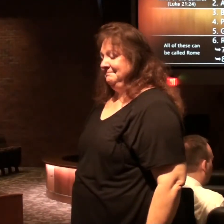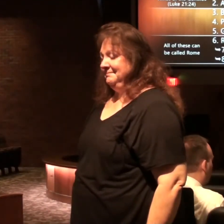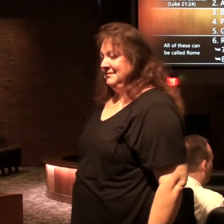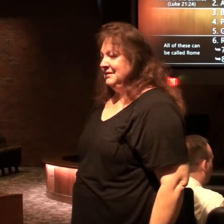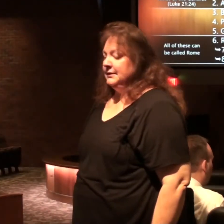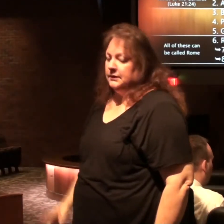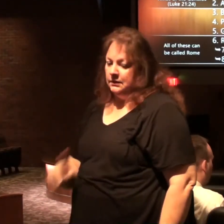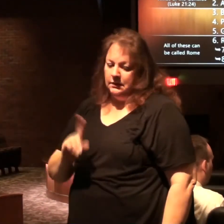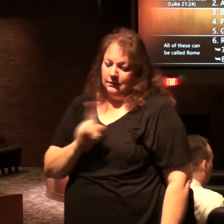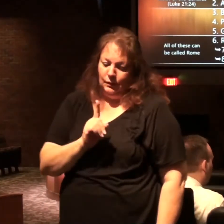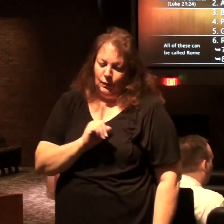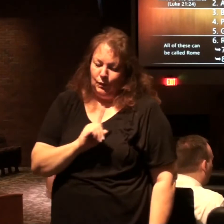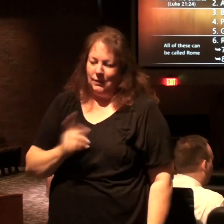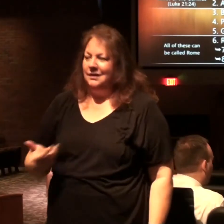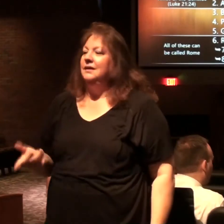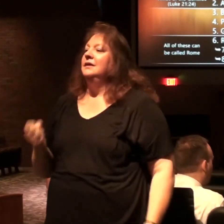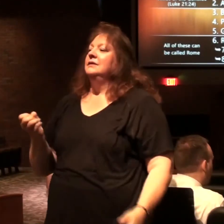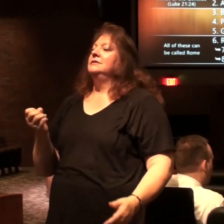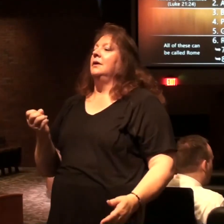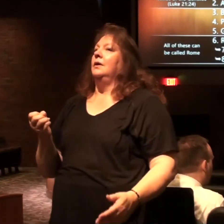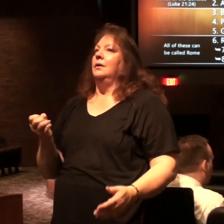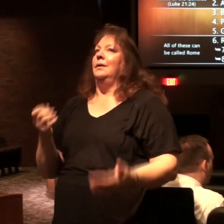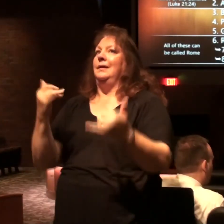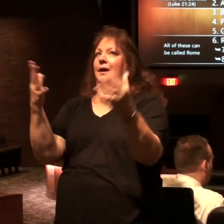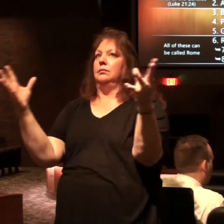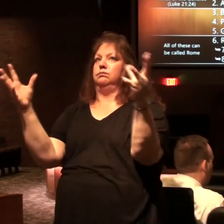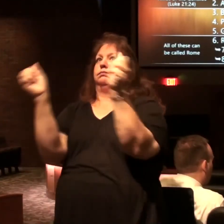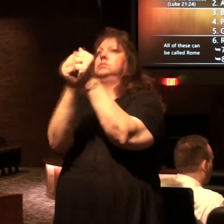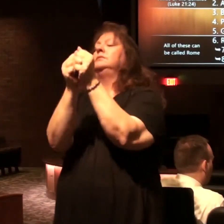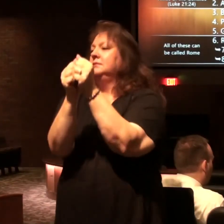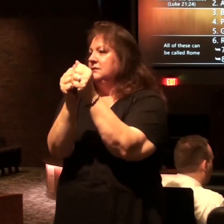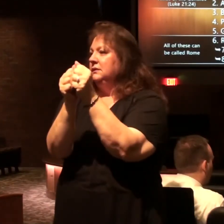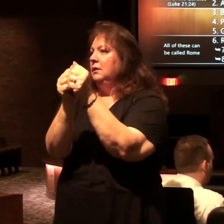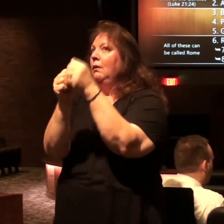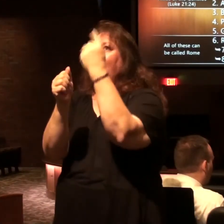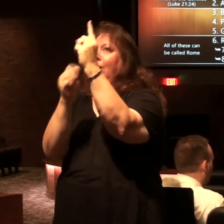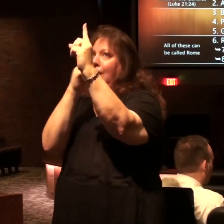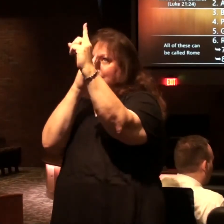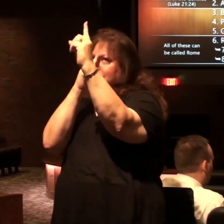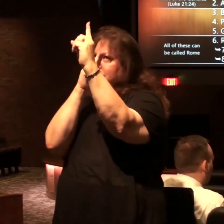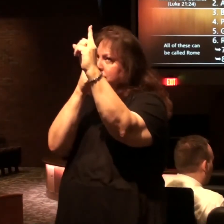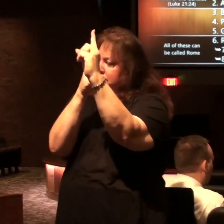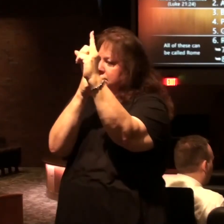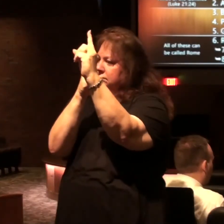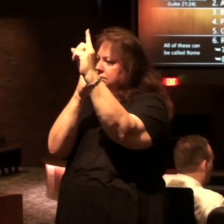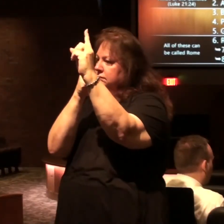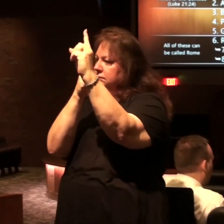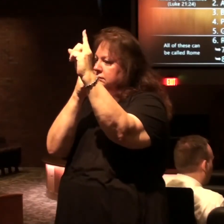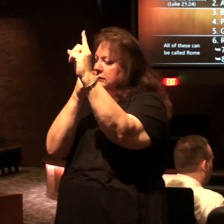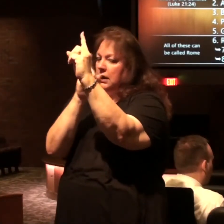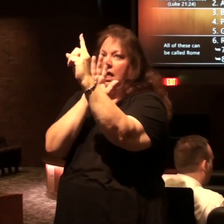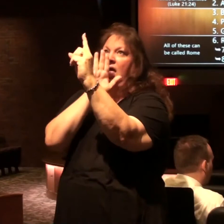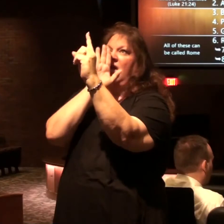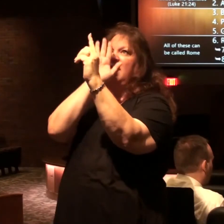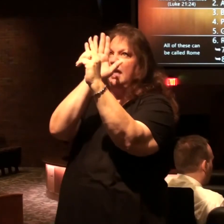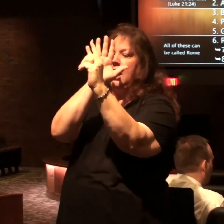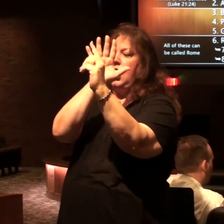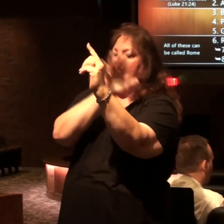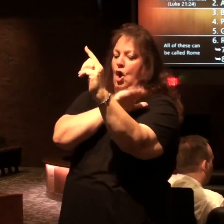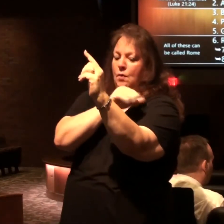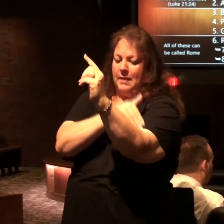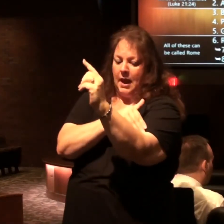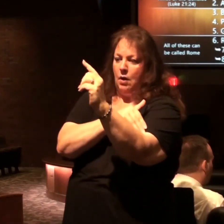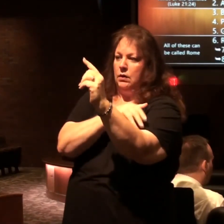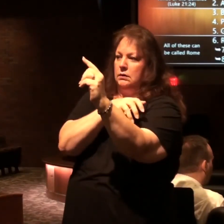but no so here it comes together they have one purpose they give their power and